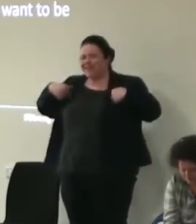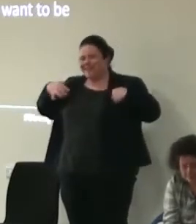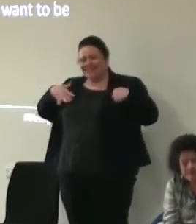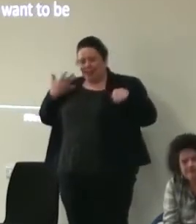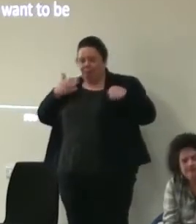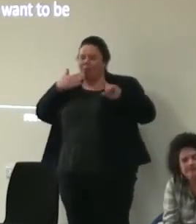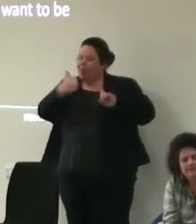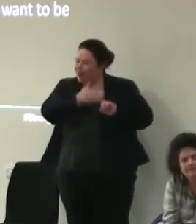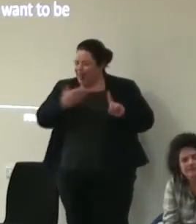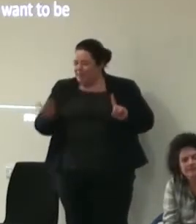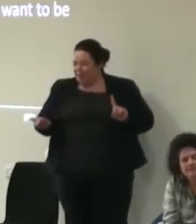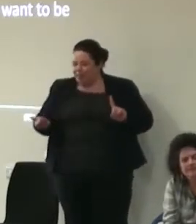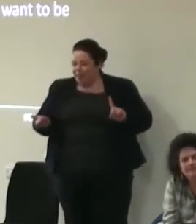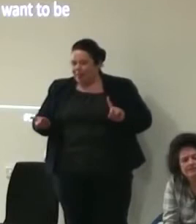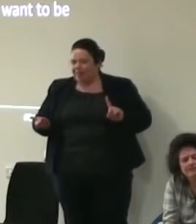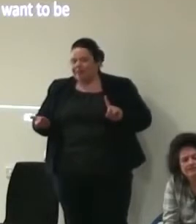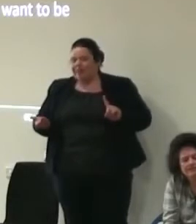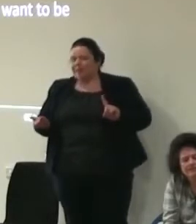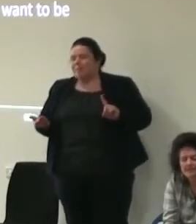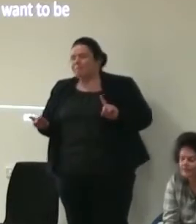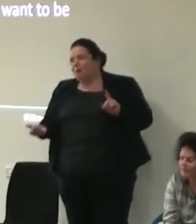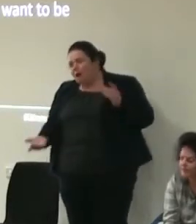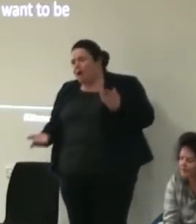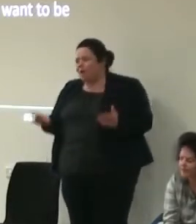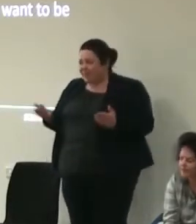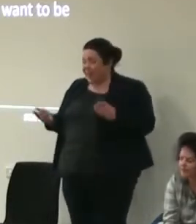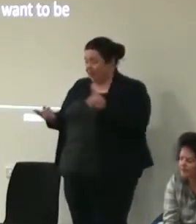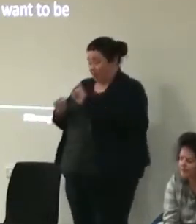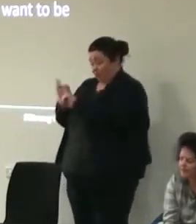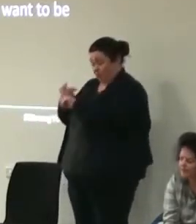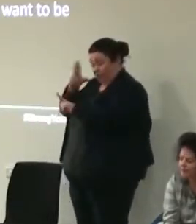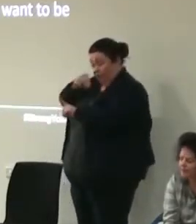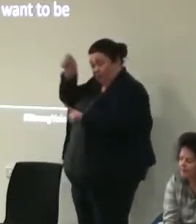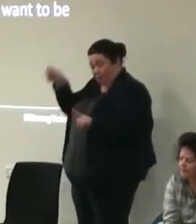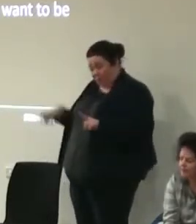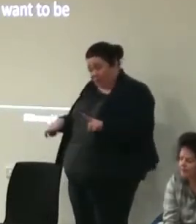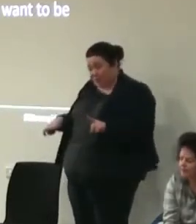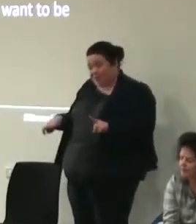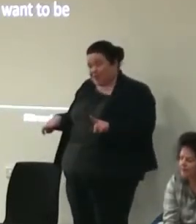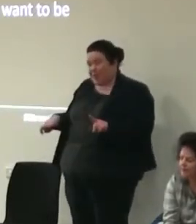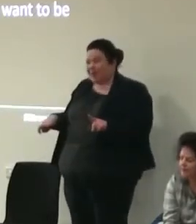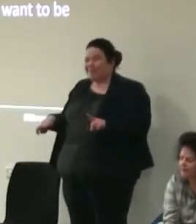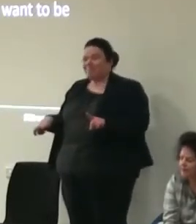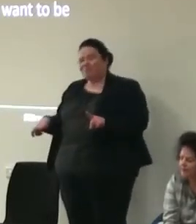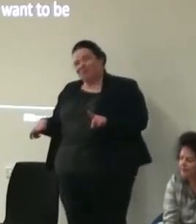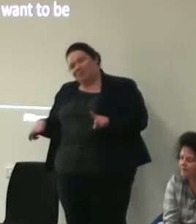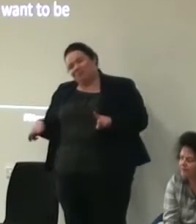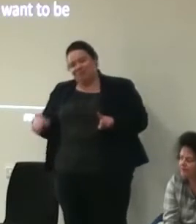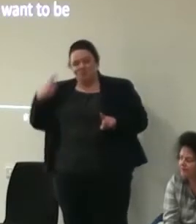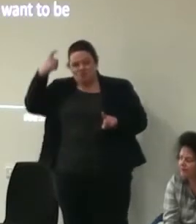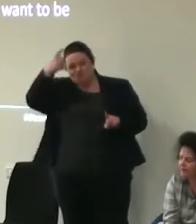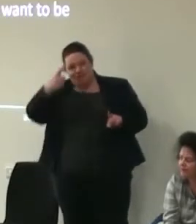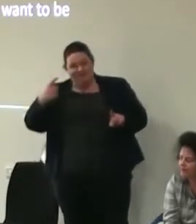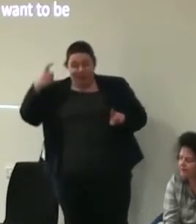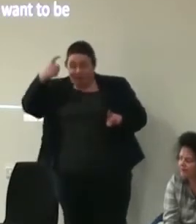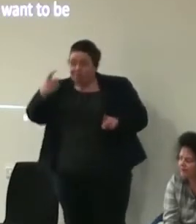that kind of label so to speak attached to him but then I had another young person who on kind of reflecting and taking time to